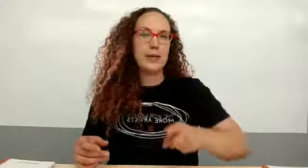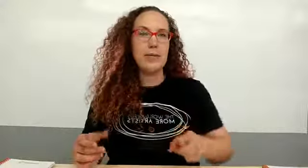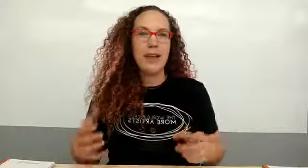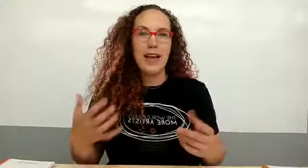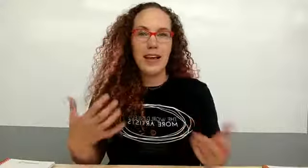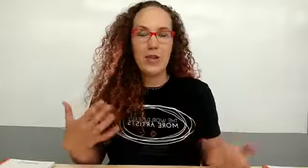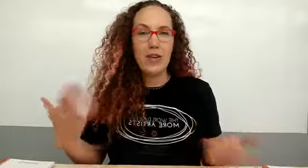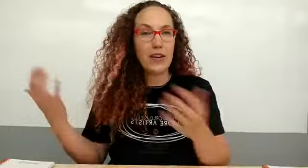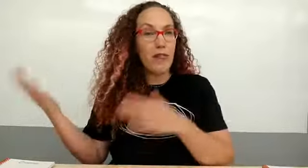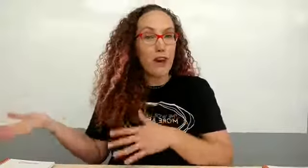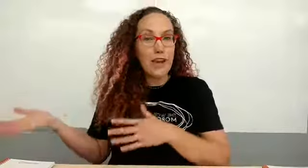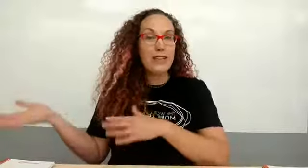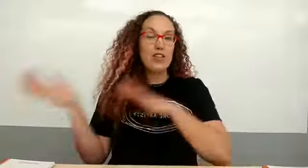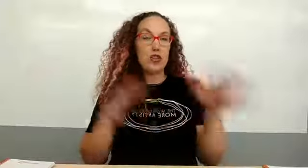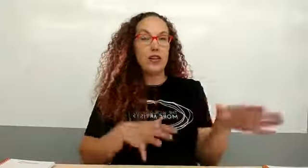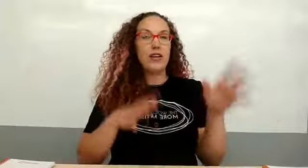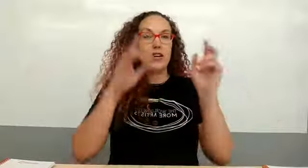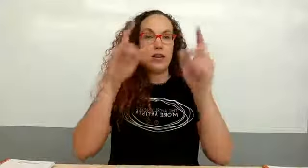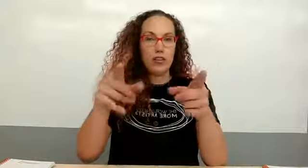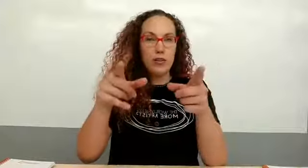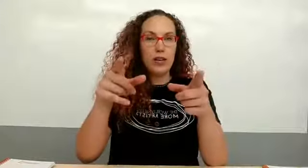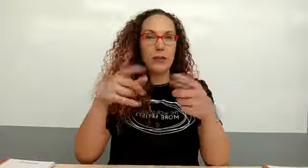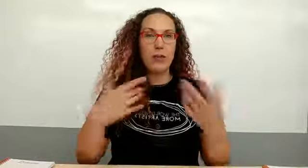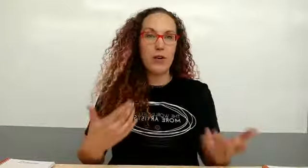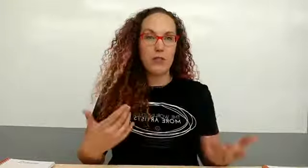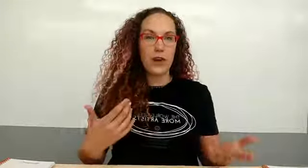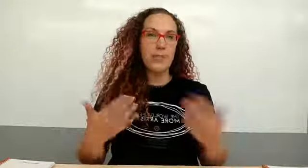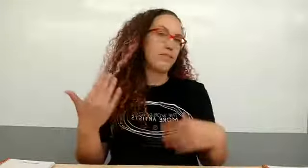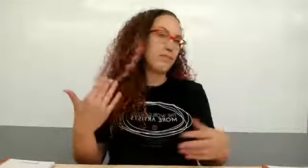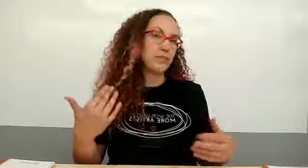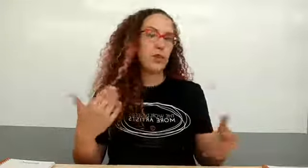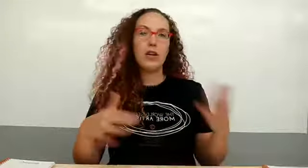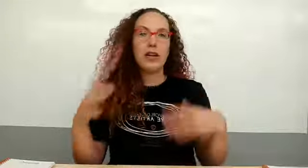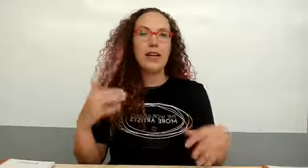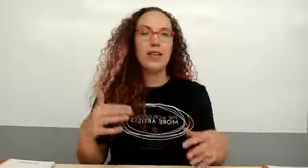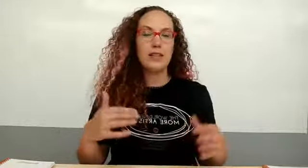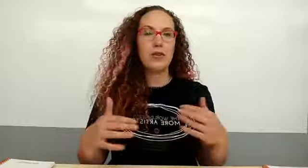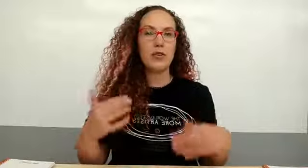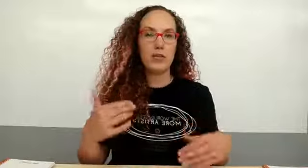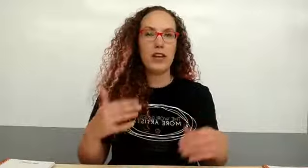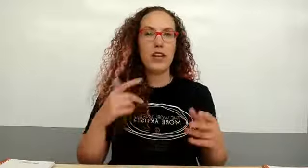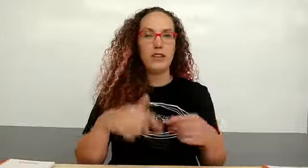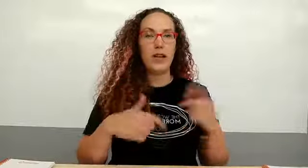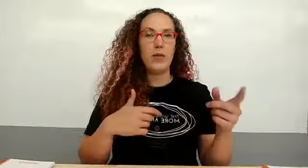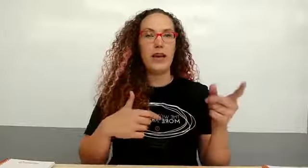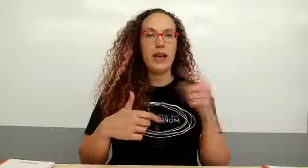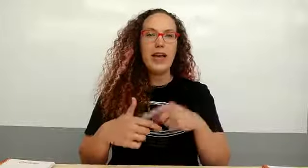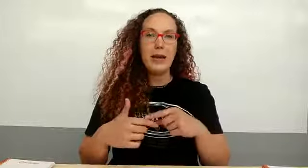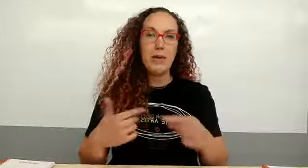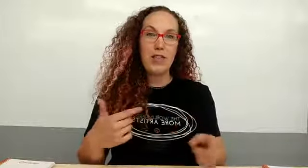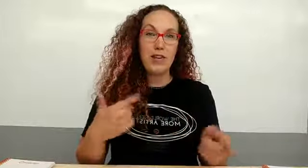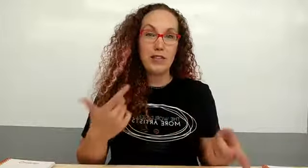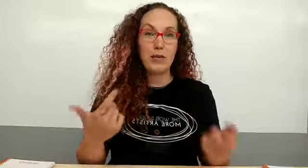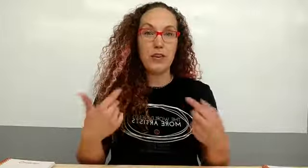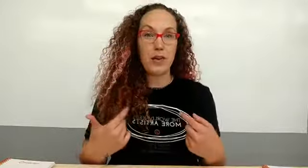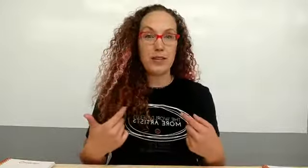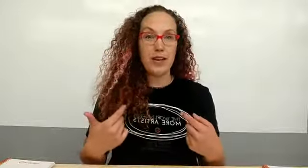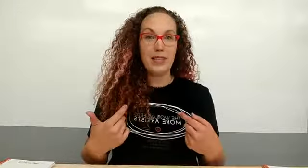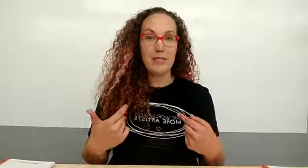and you get your friends to join you get a reward for that so we're looking into some sort of affiliate so that way it benefits you as well as us